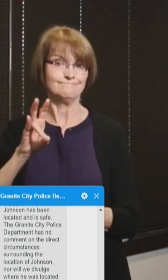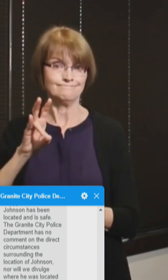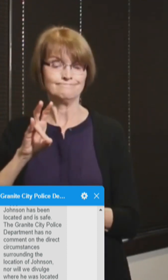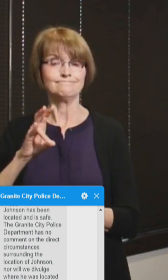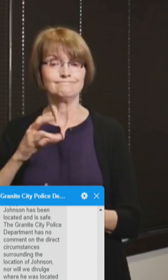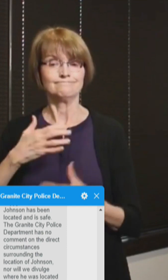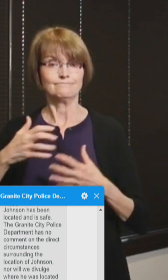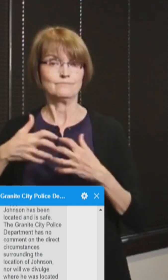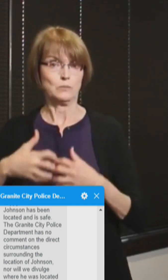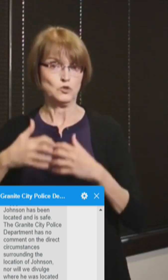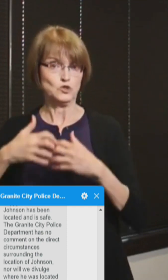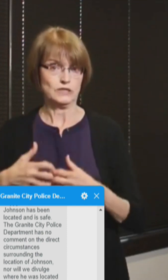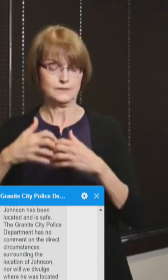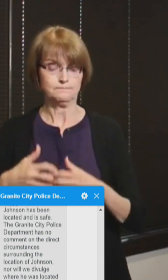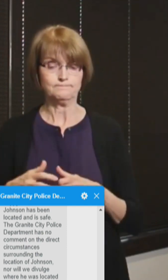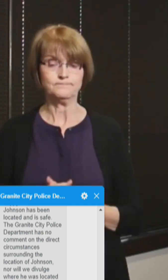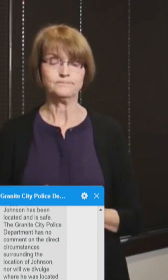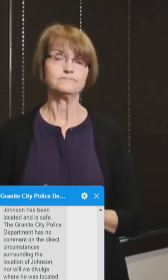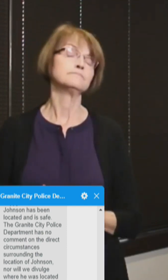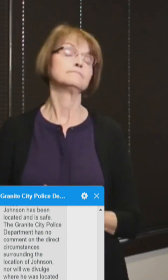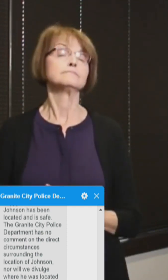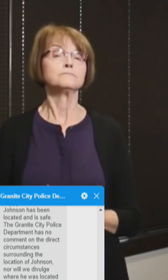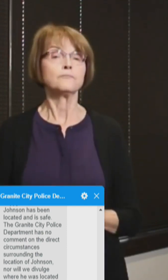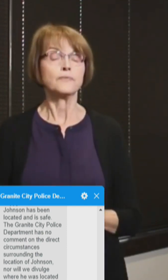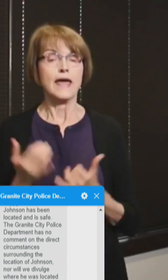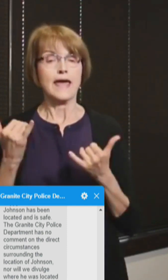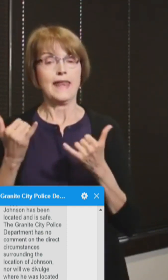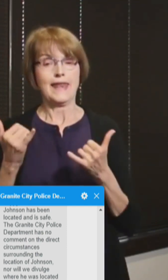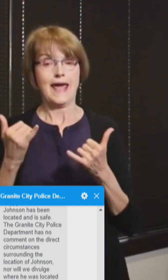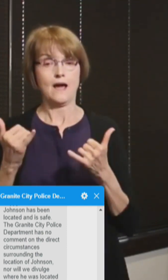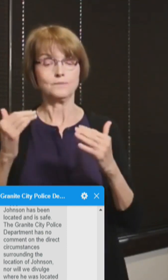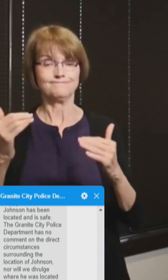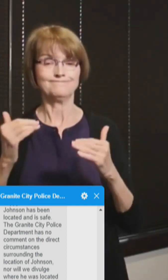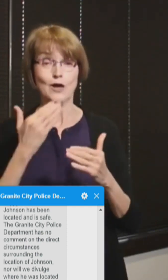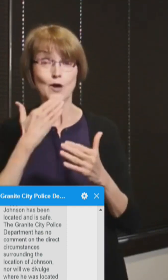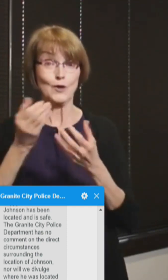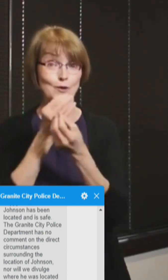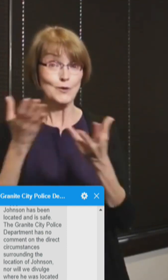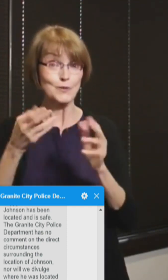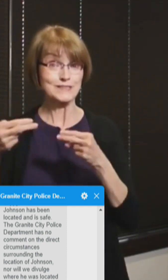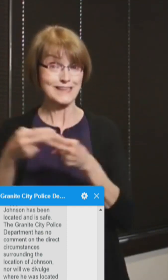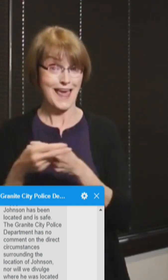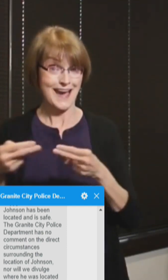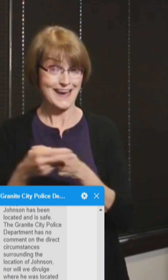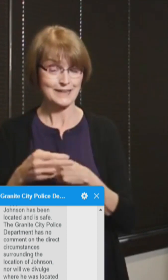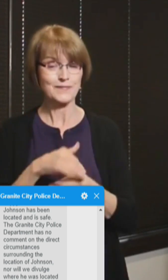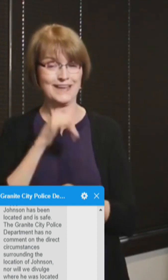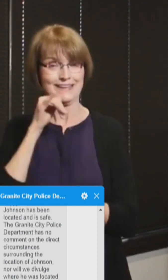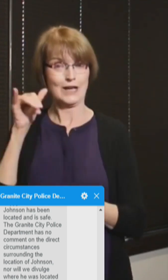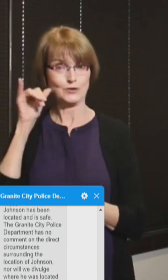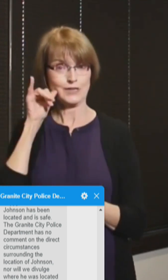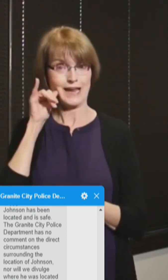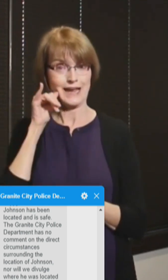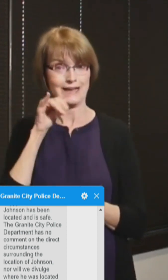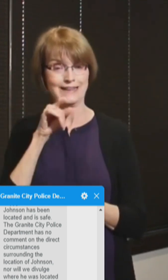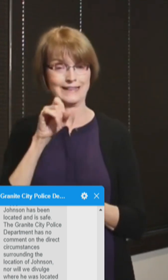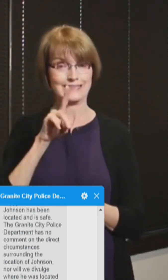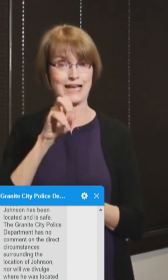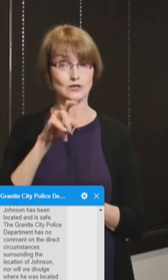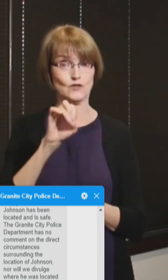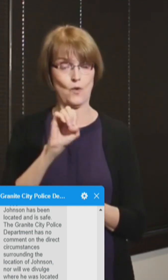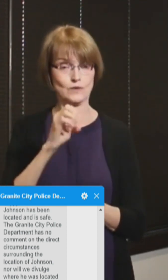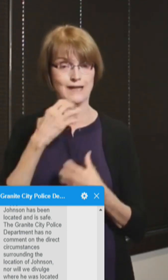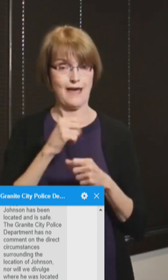on ventilators. And now on to our good news slide. So yesterday, our task force